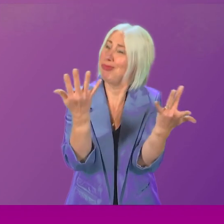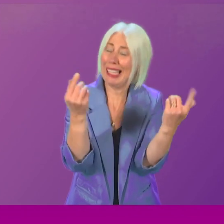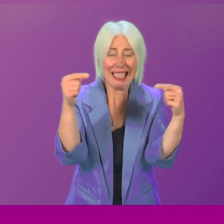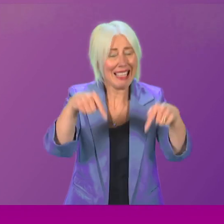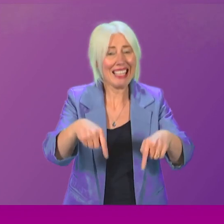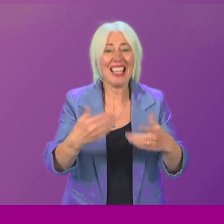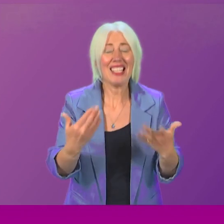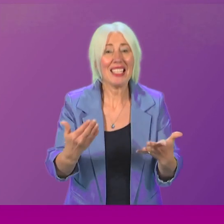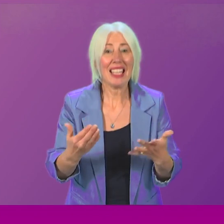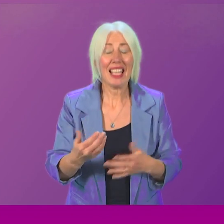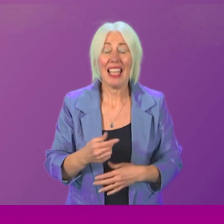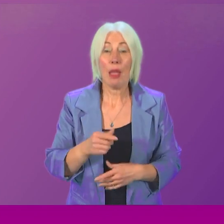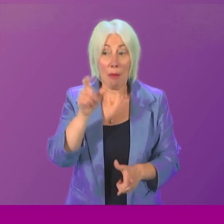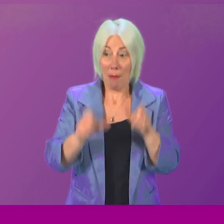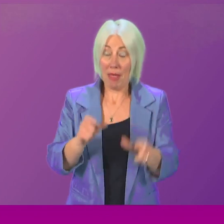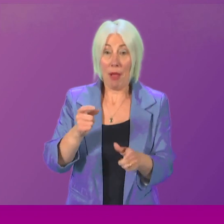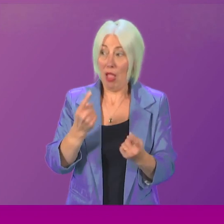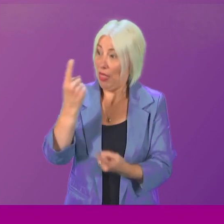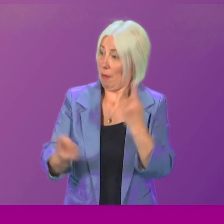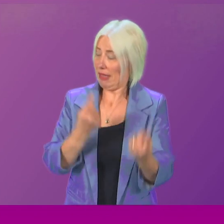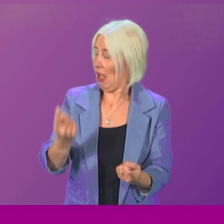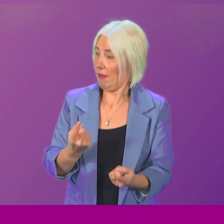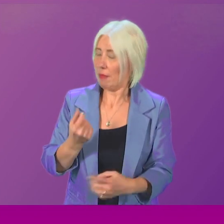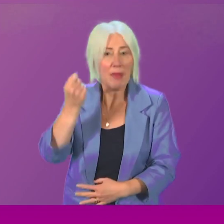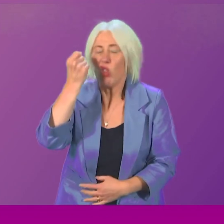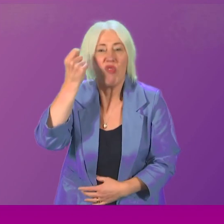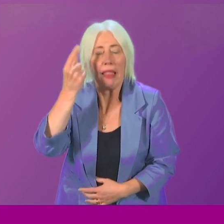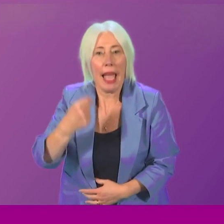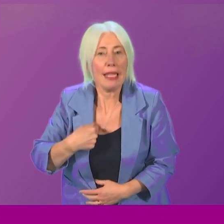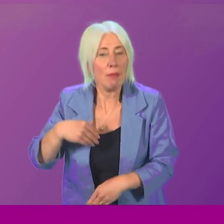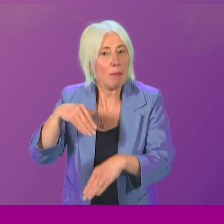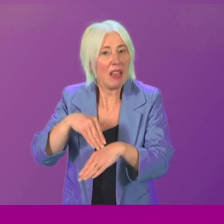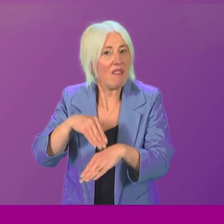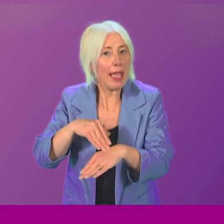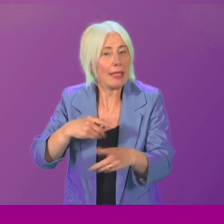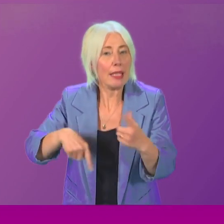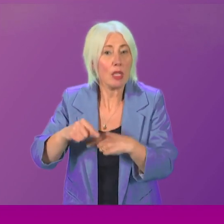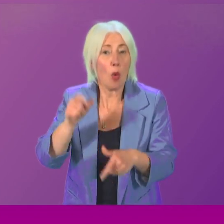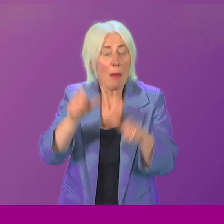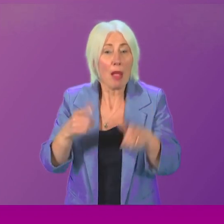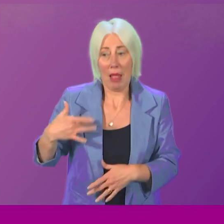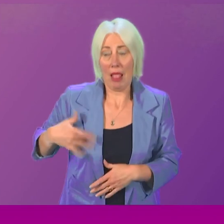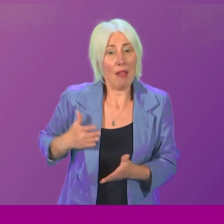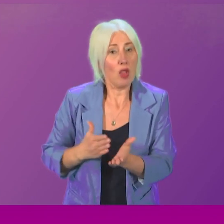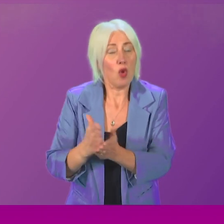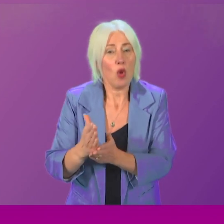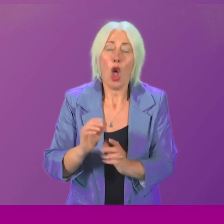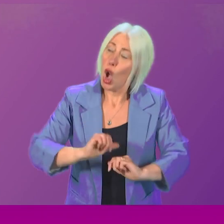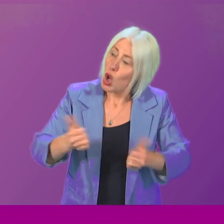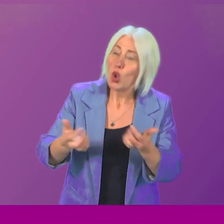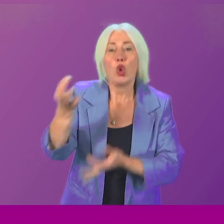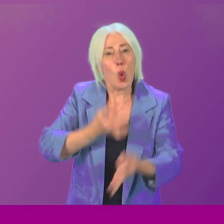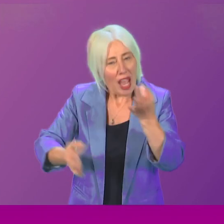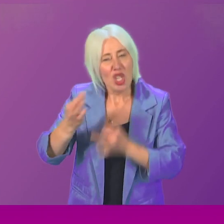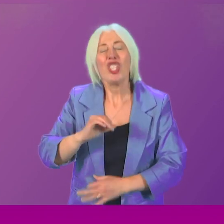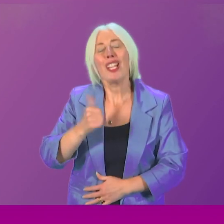not even realising that they, too, have been affected by this. are so many survivors. So there have been so many good questions already,